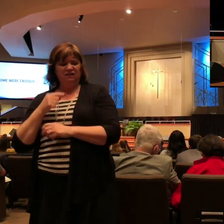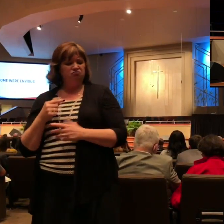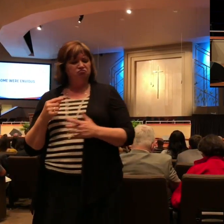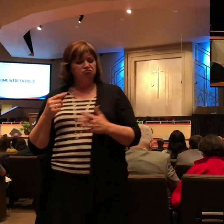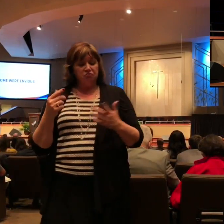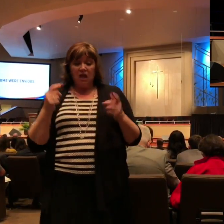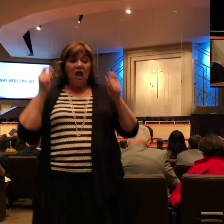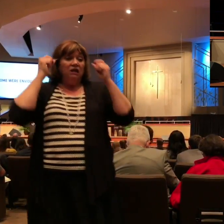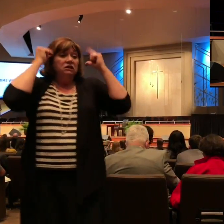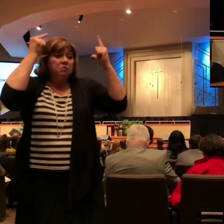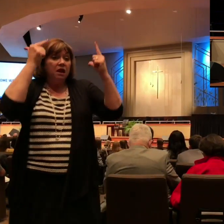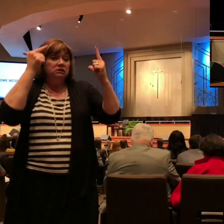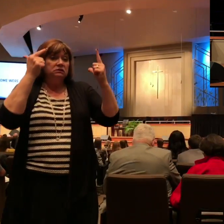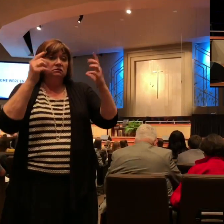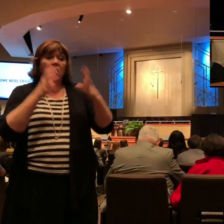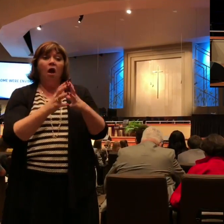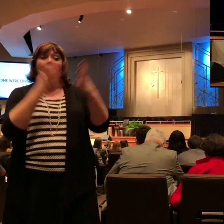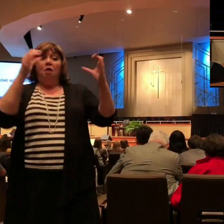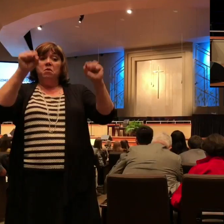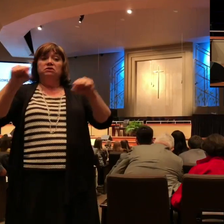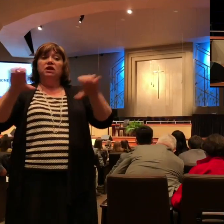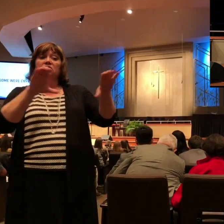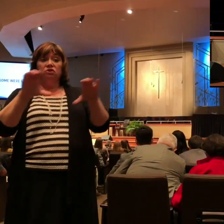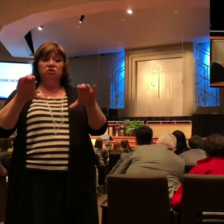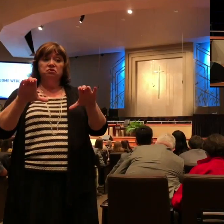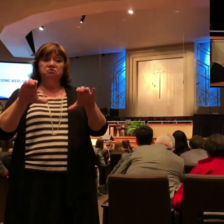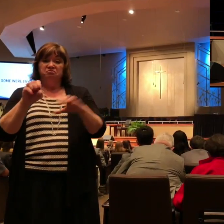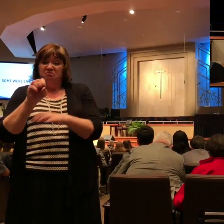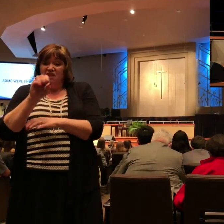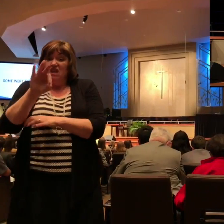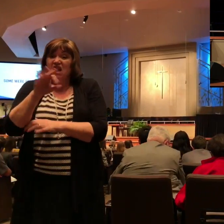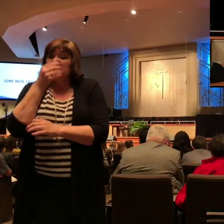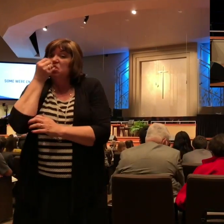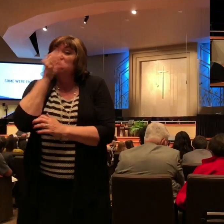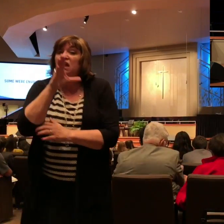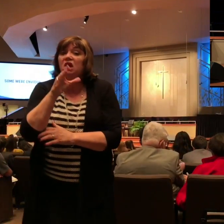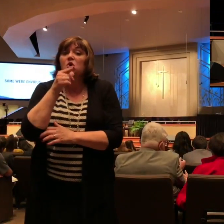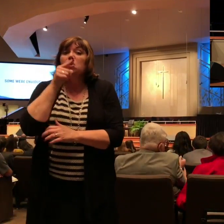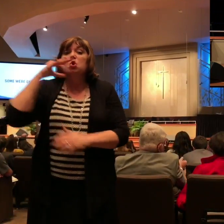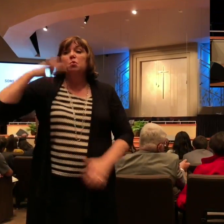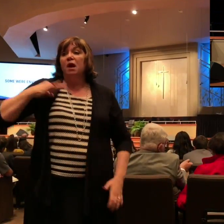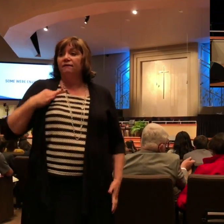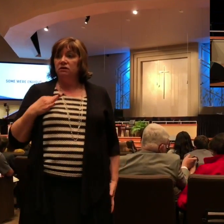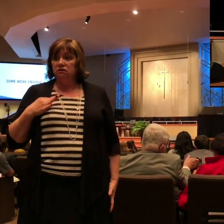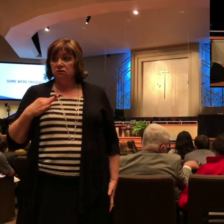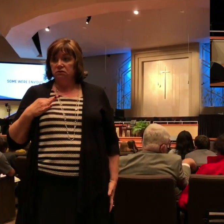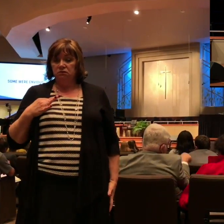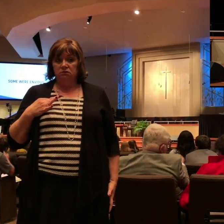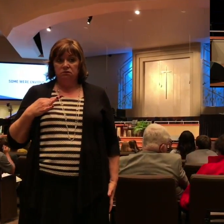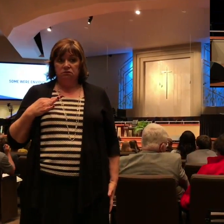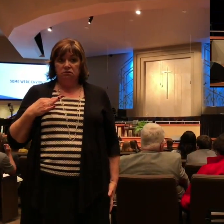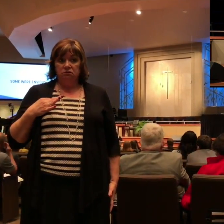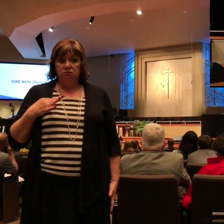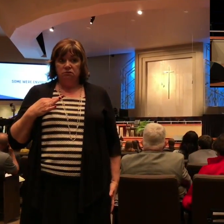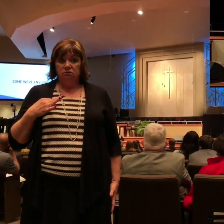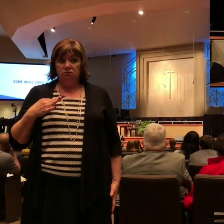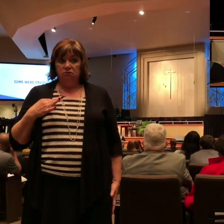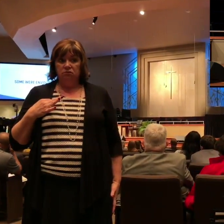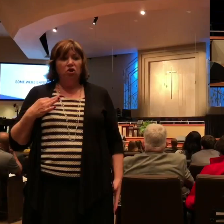But with many believers in Rome, it mattered to them. And the fact that it was all seemingly going back to